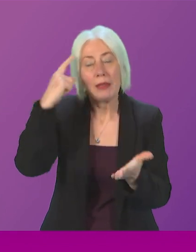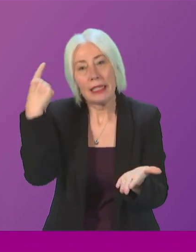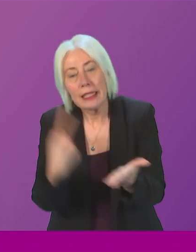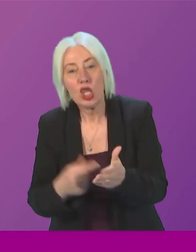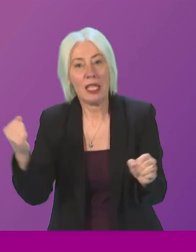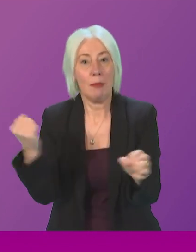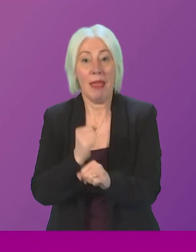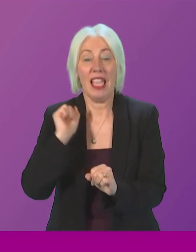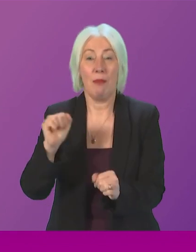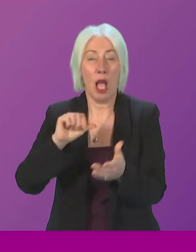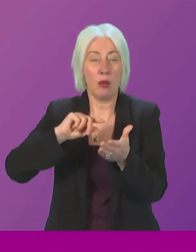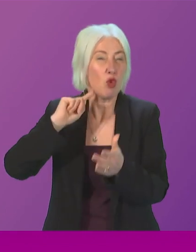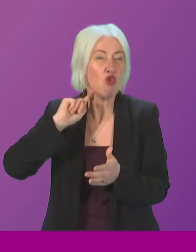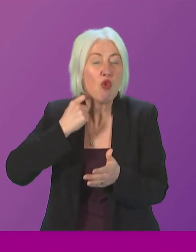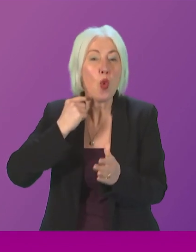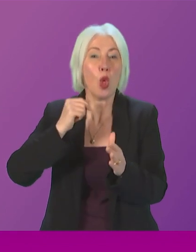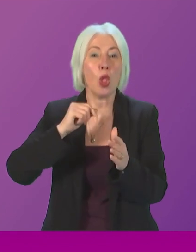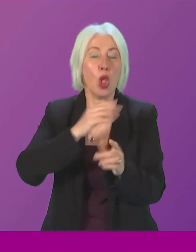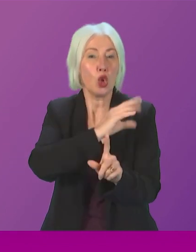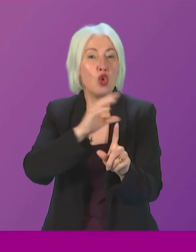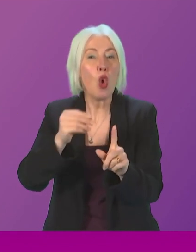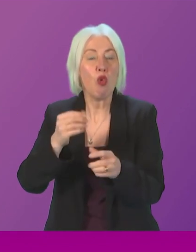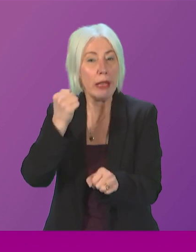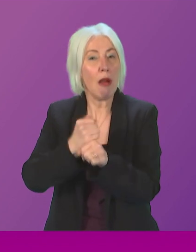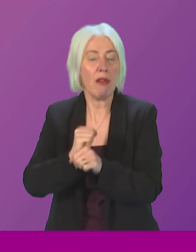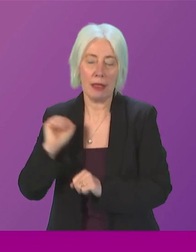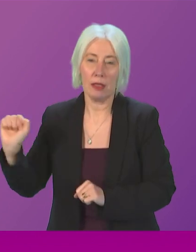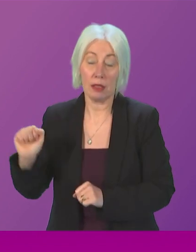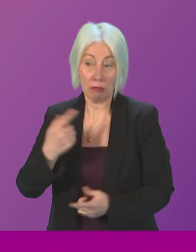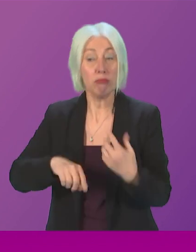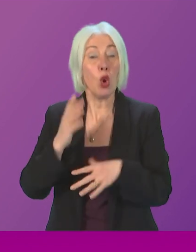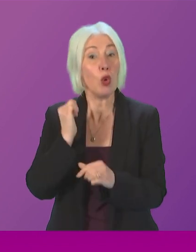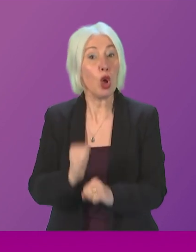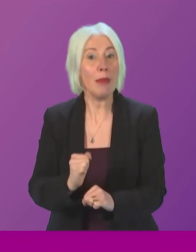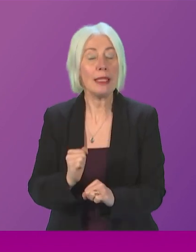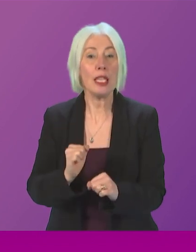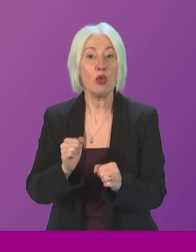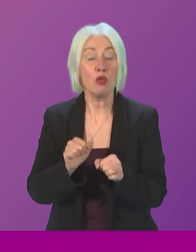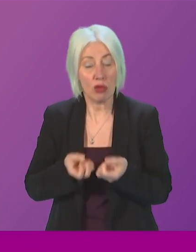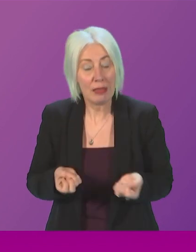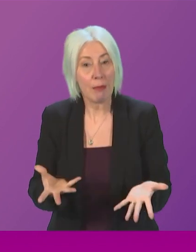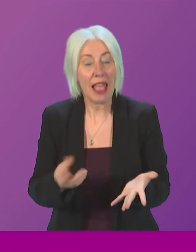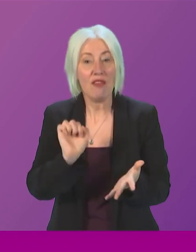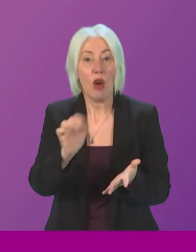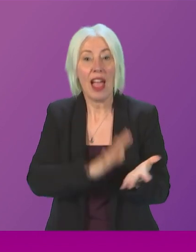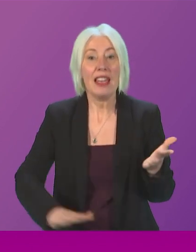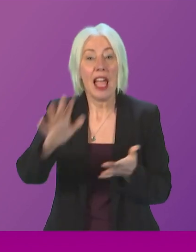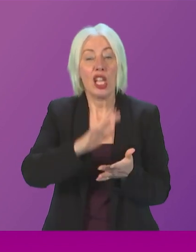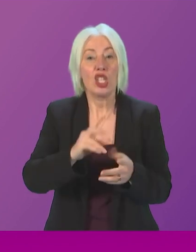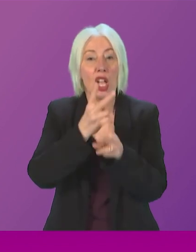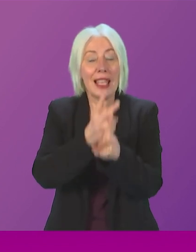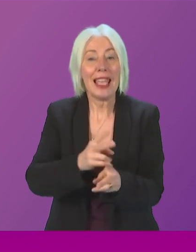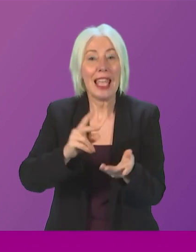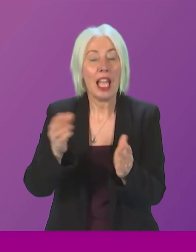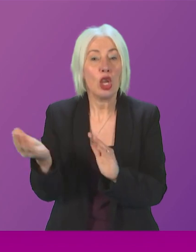a cruel Tory government. And how are we doing that? Yes, we are, of course, committed to spending the National Care Service, but we've also made sure that there's an